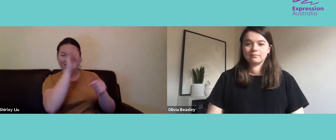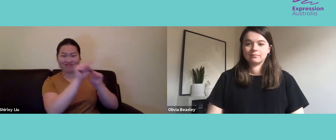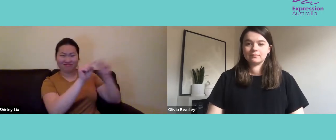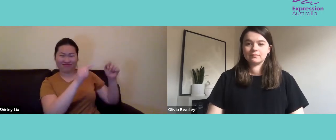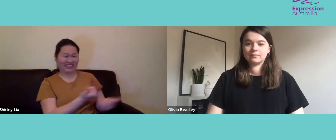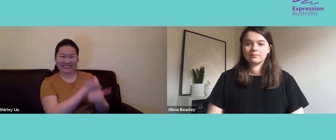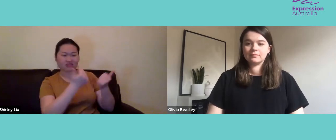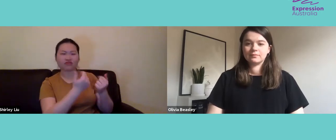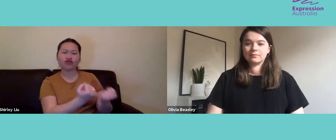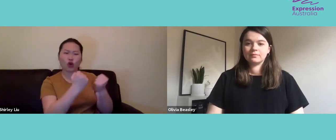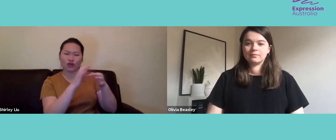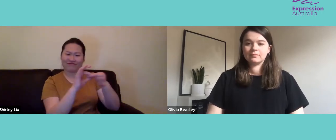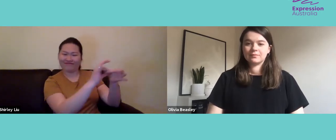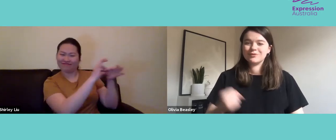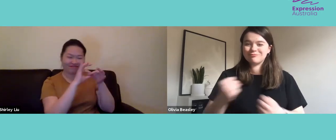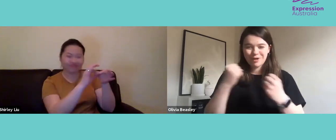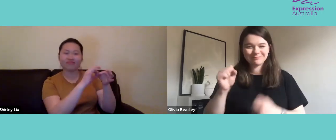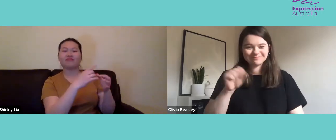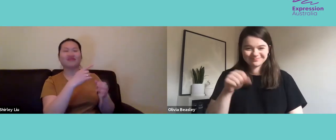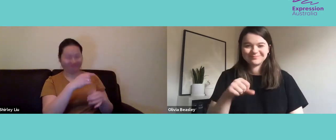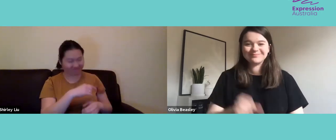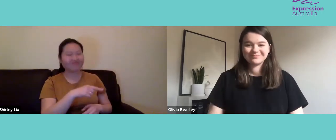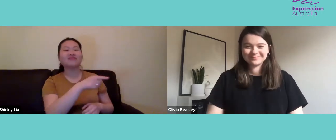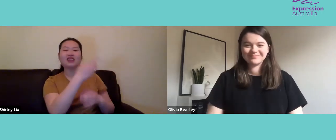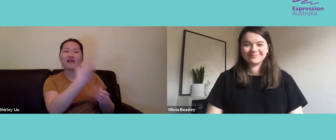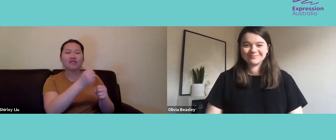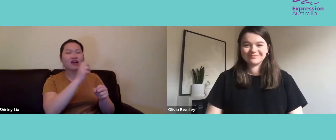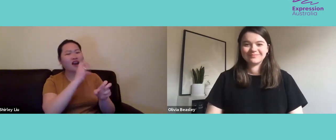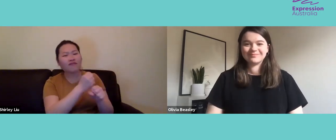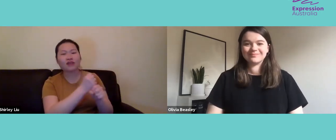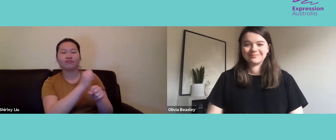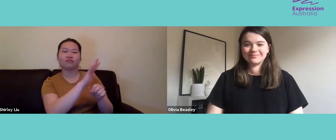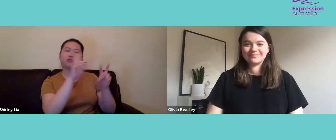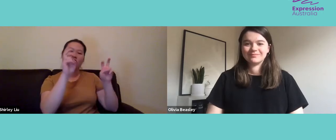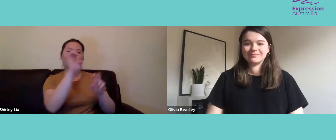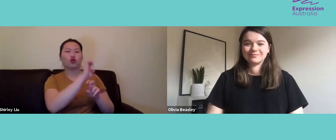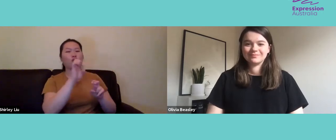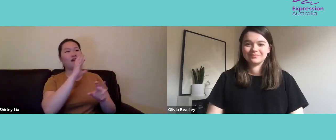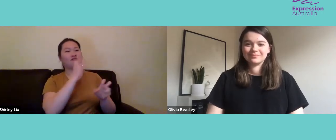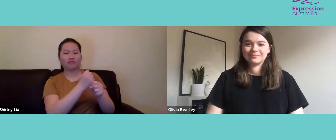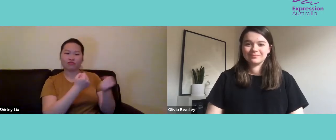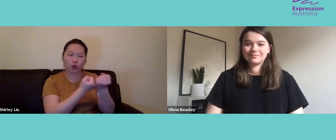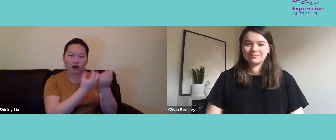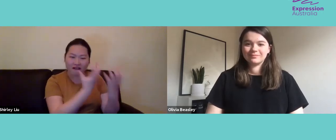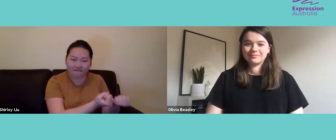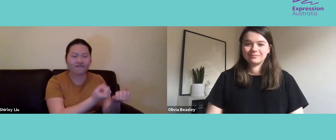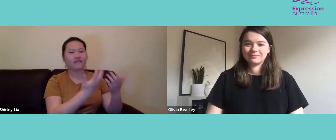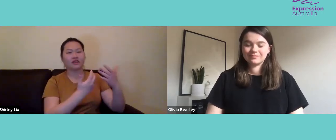this region. In Europe, they have a very strong regional collegiality and networks and the European government provide funding and